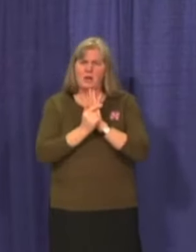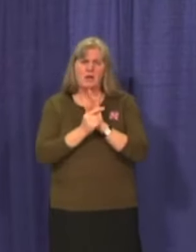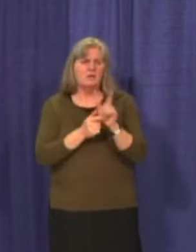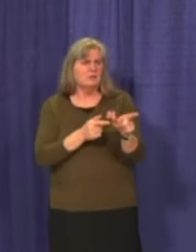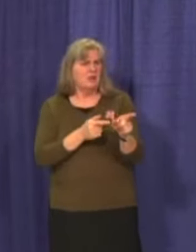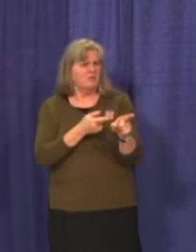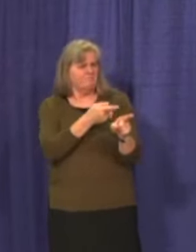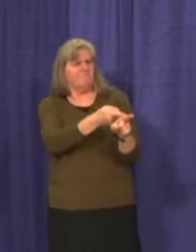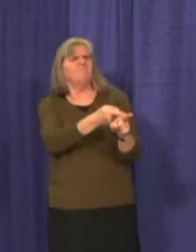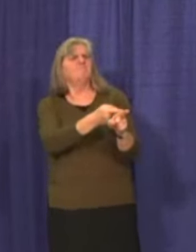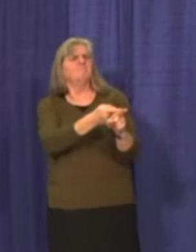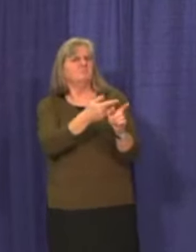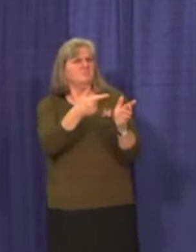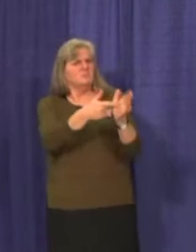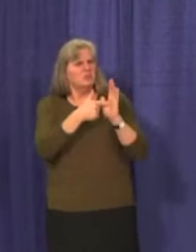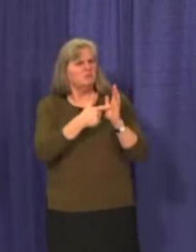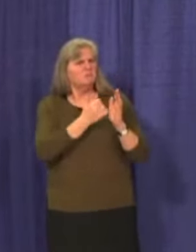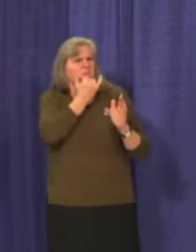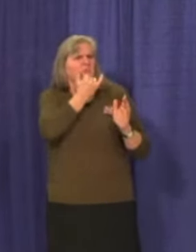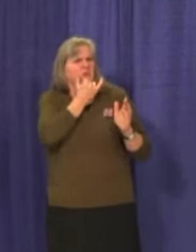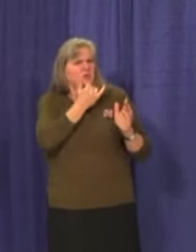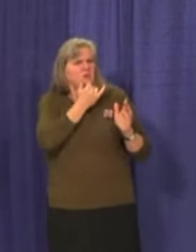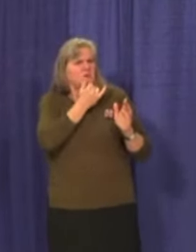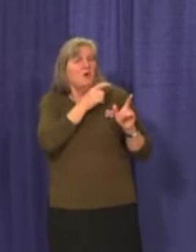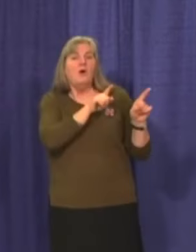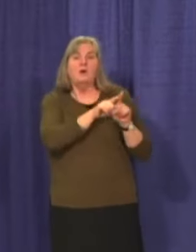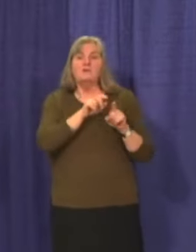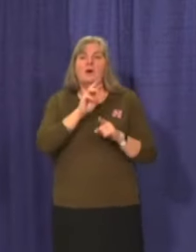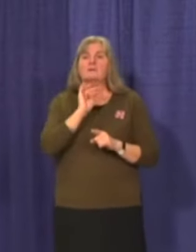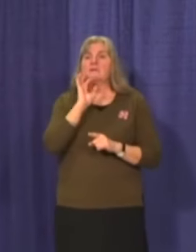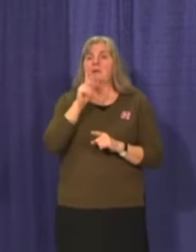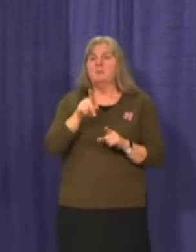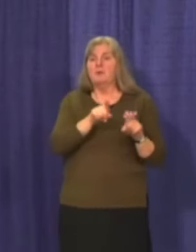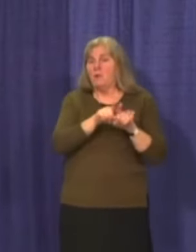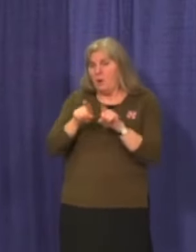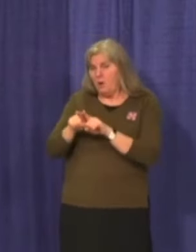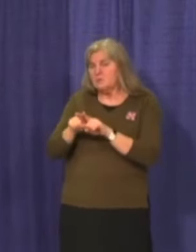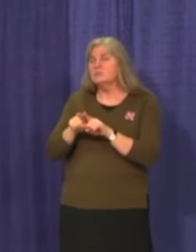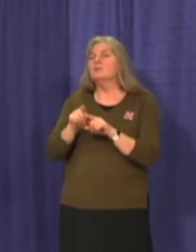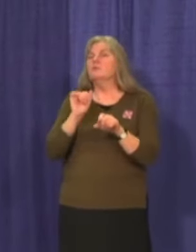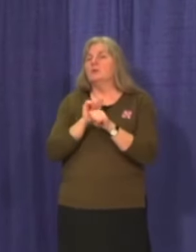accountable. The RCMP are also working on this matter.